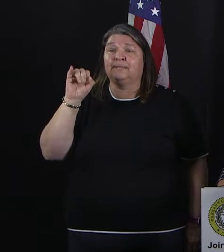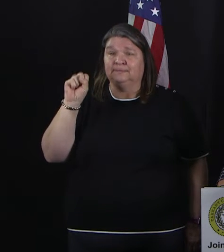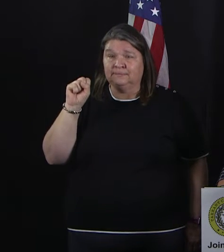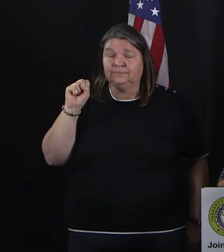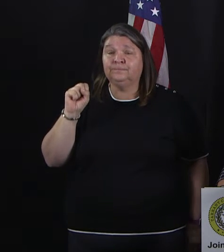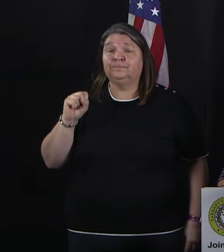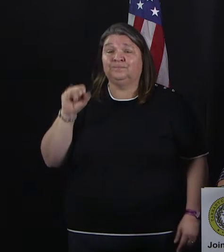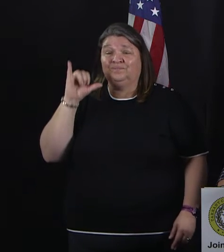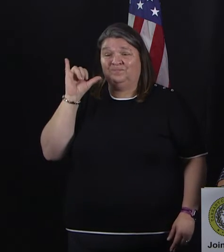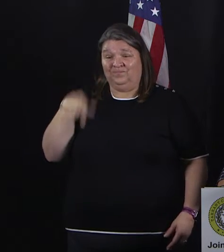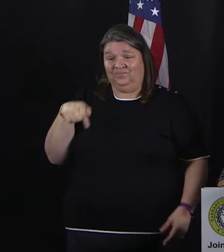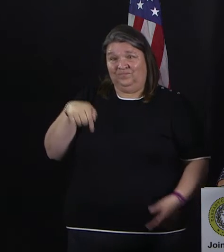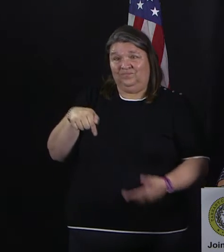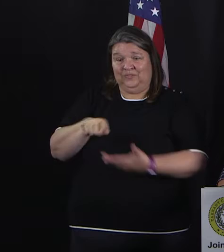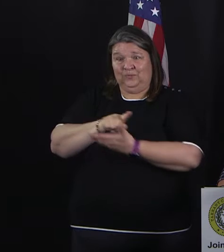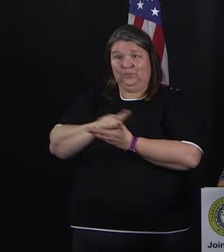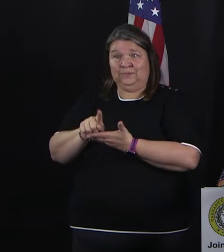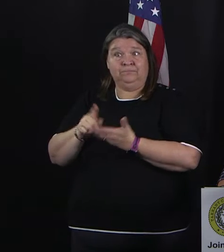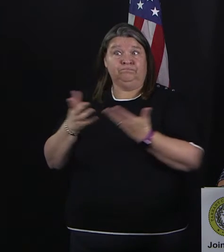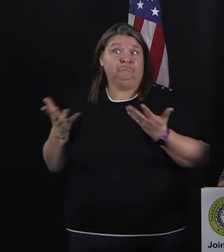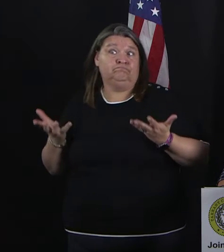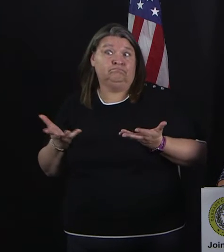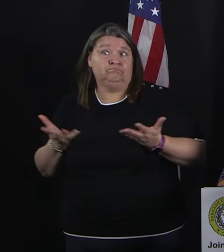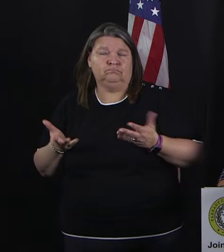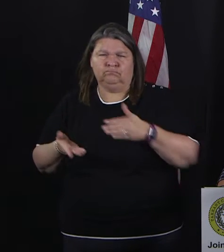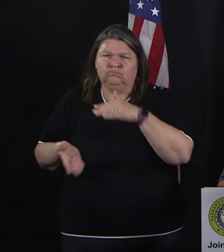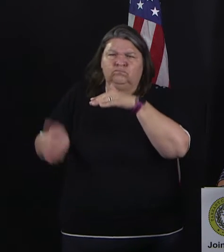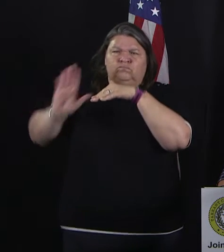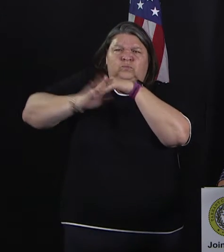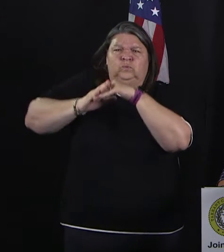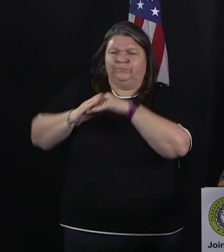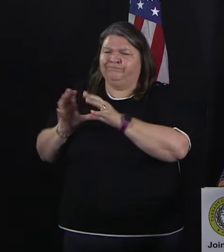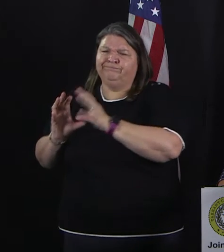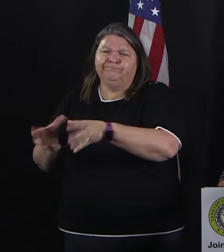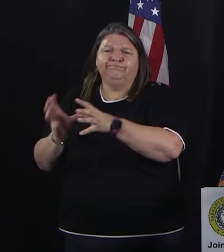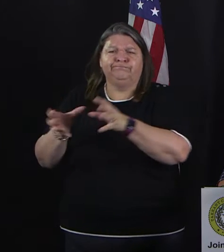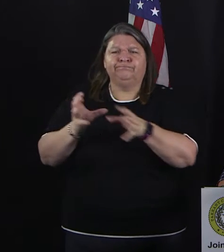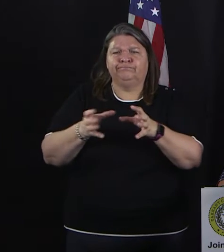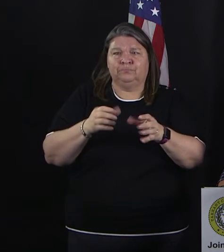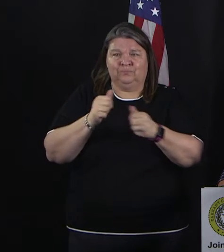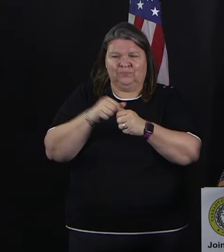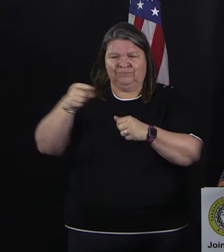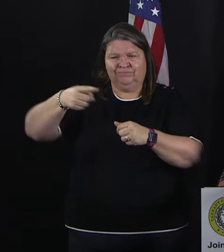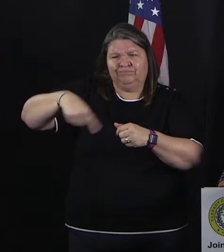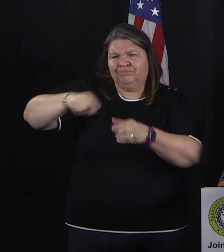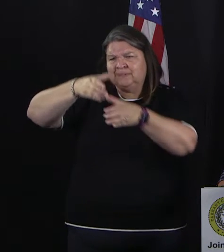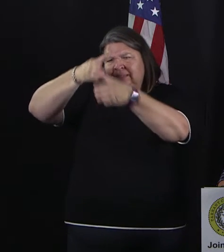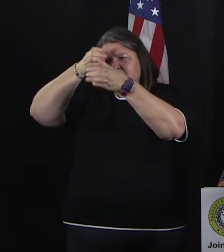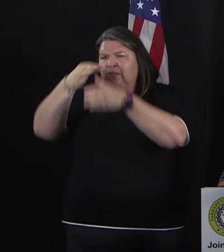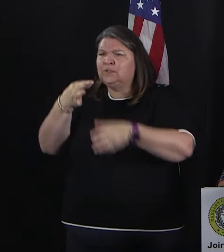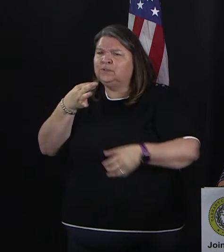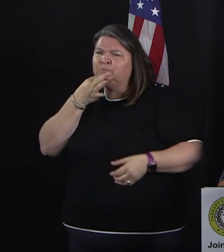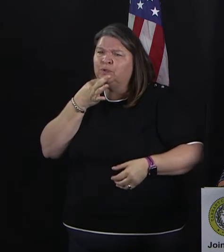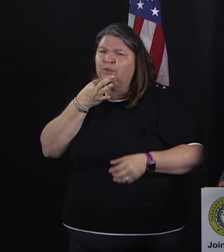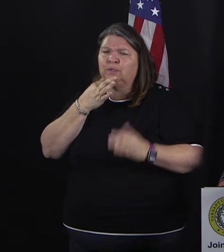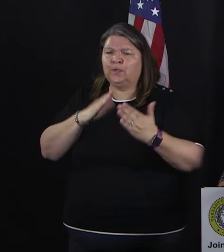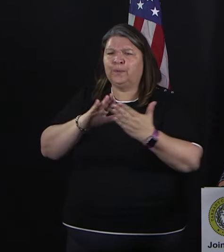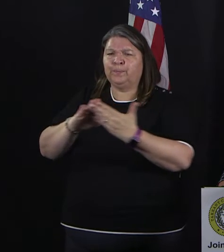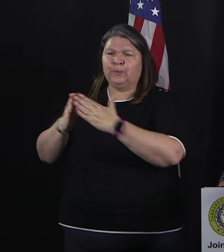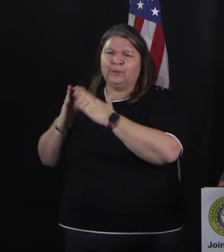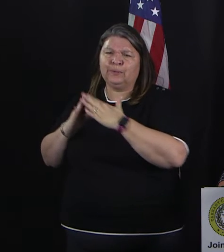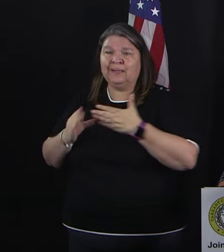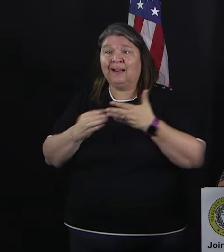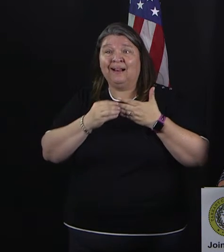with experts and city leaders, including economic and small business administration, education